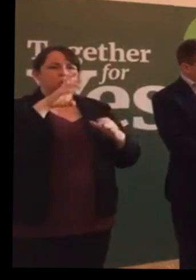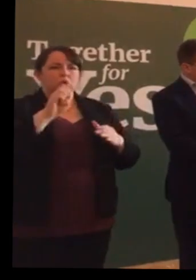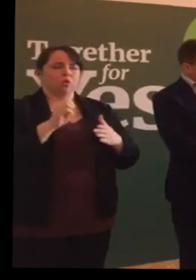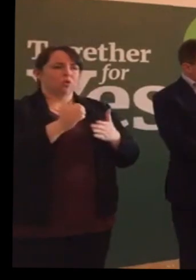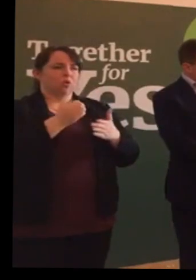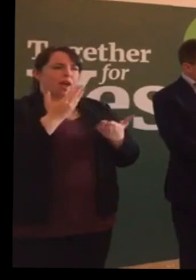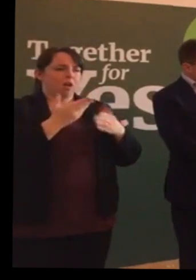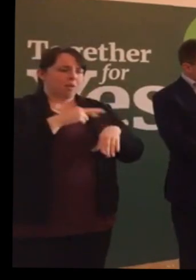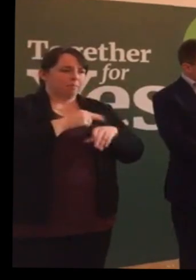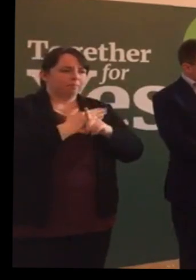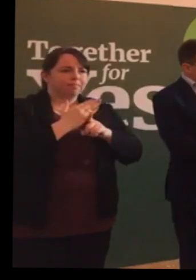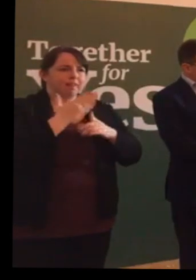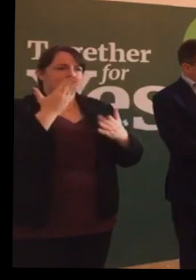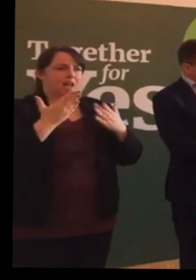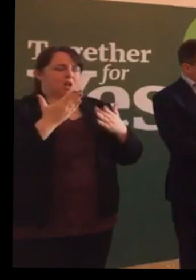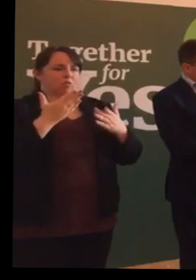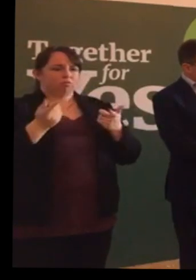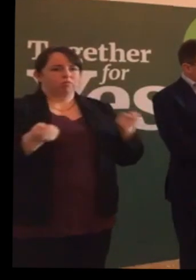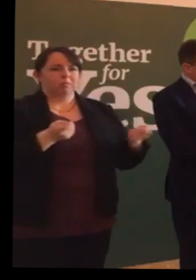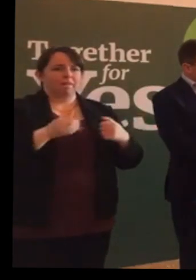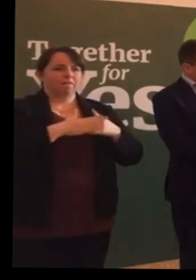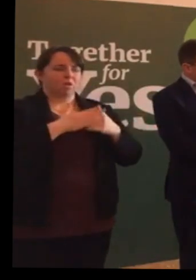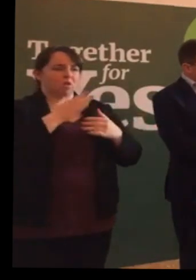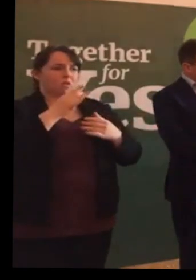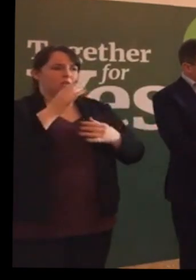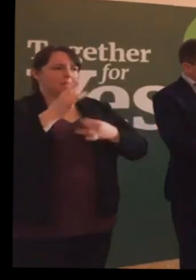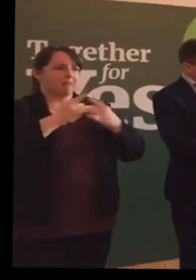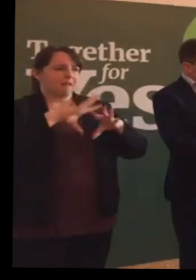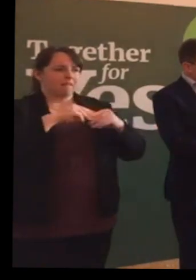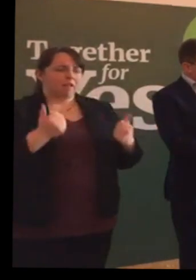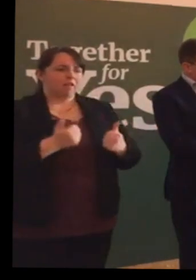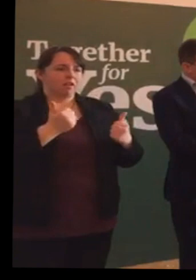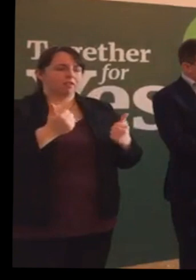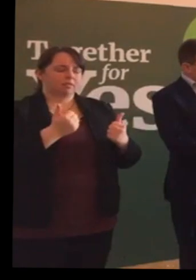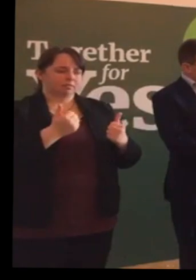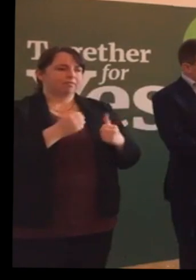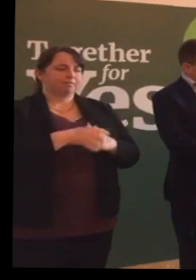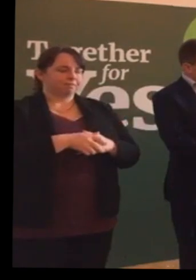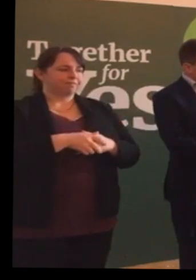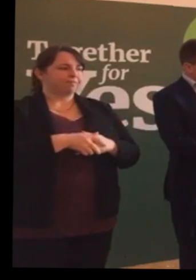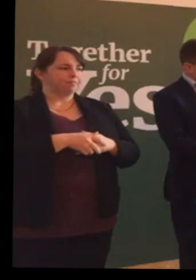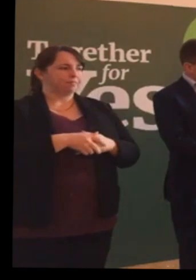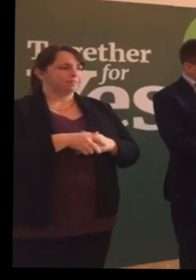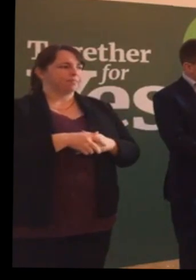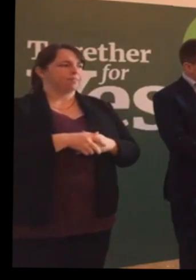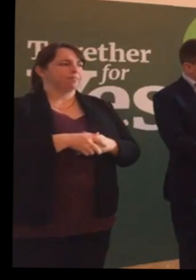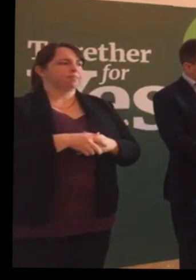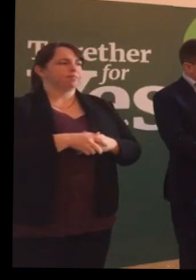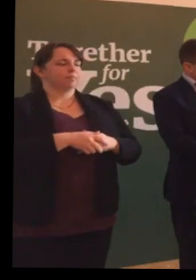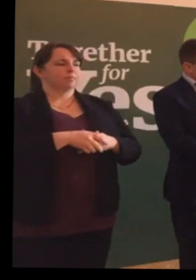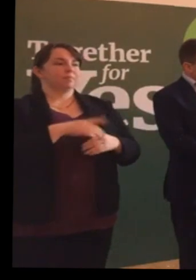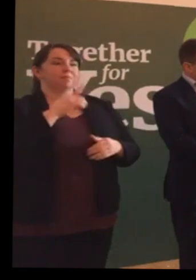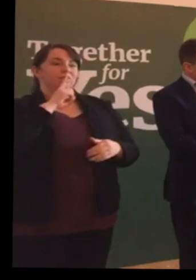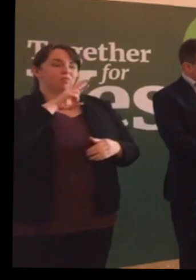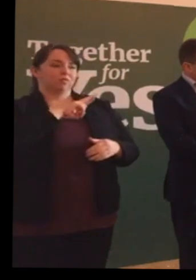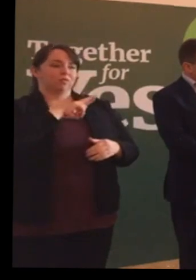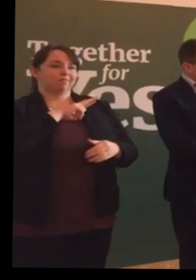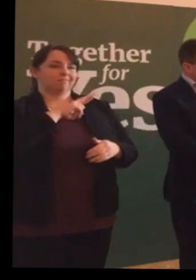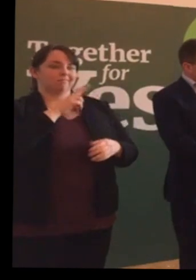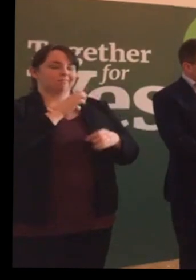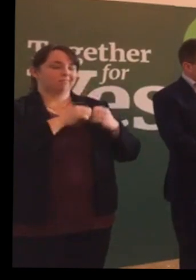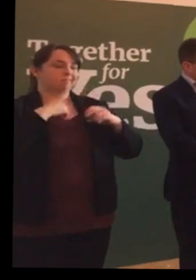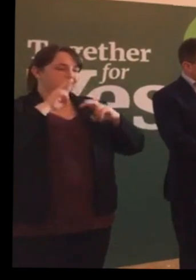treatment with the keyword anencephaly in there. But we had to accept